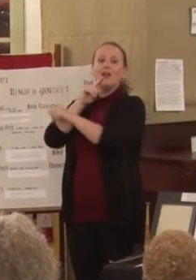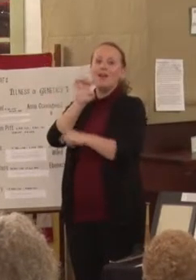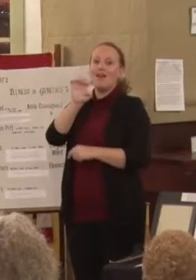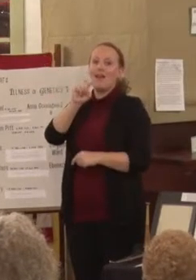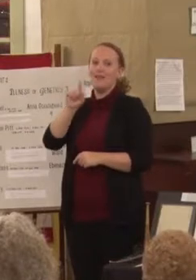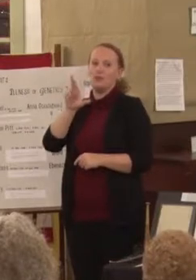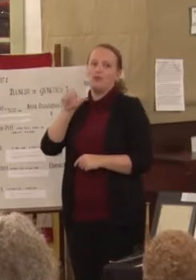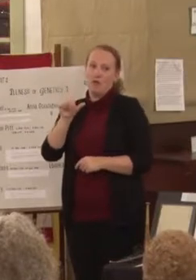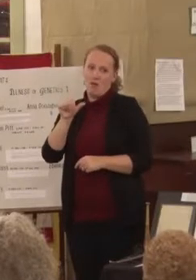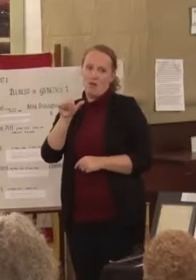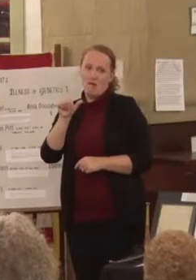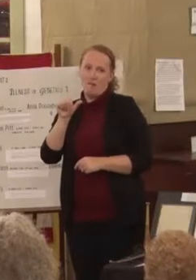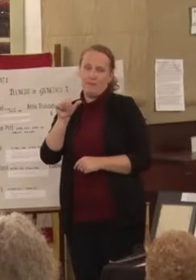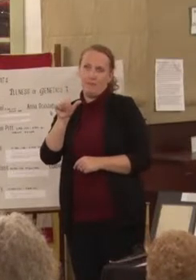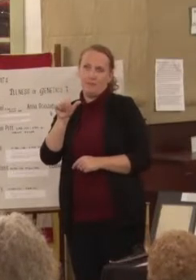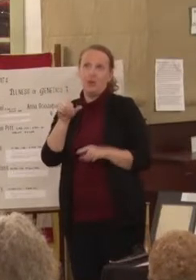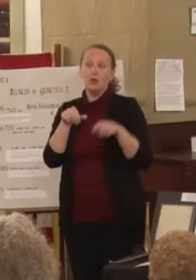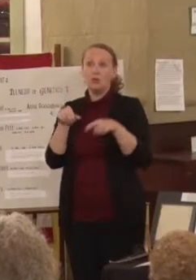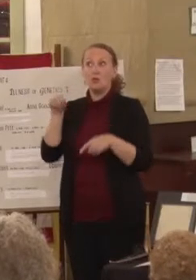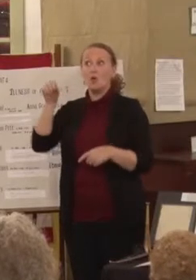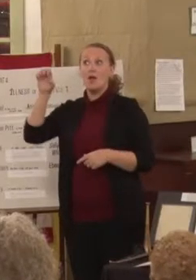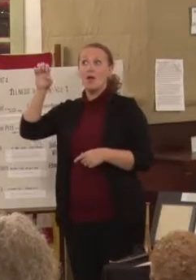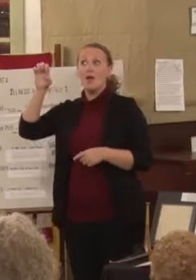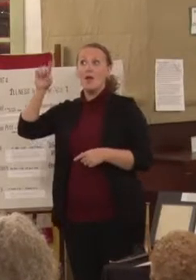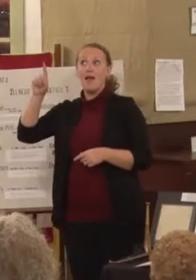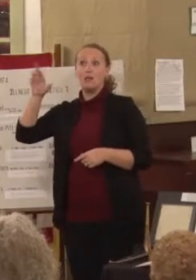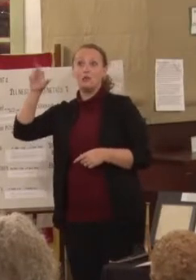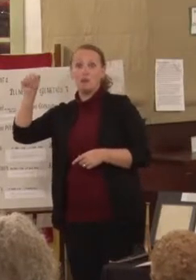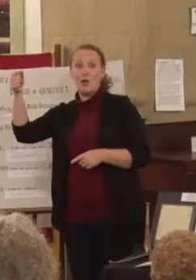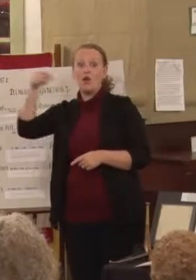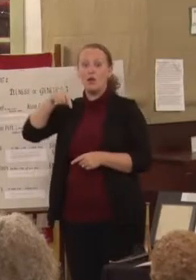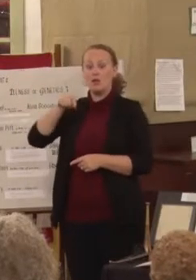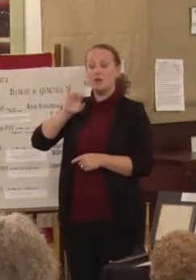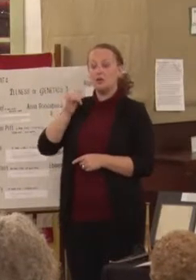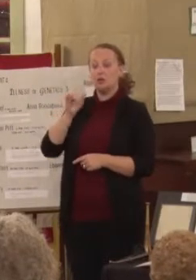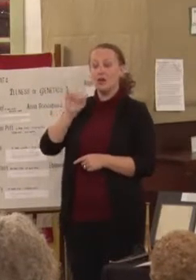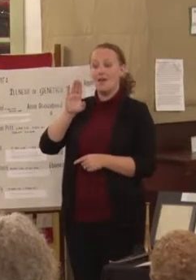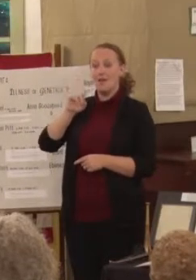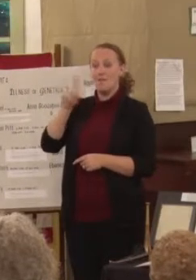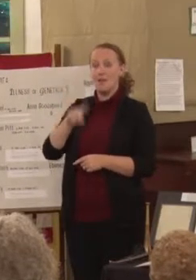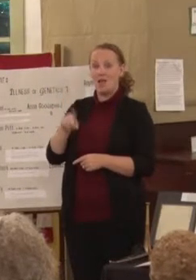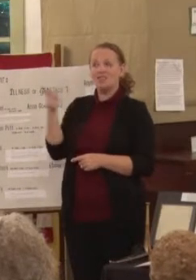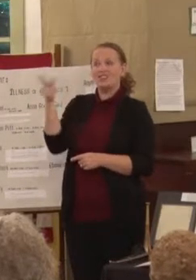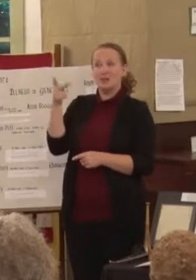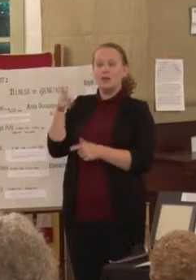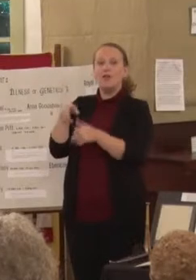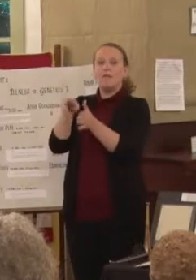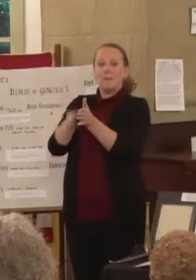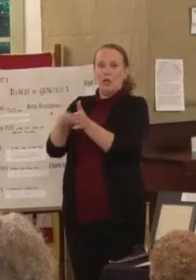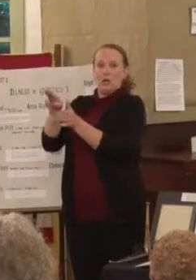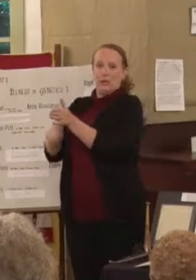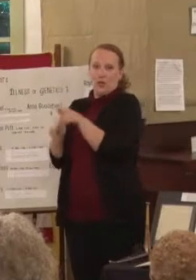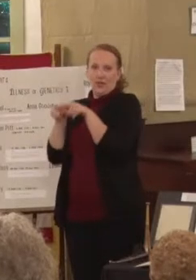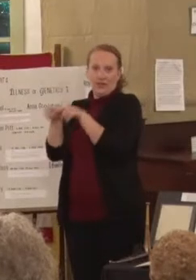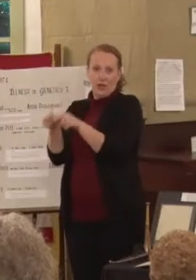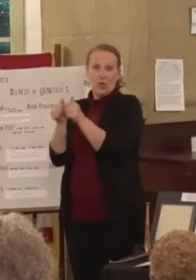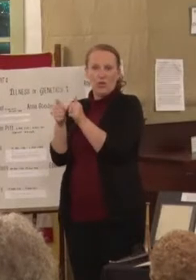I mean, Ezra and Jabez were both buried in the cemetery with a lot of their family. Levi was deaf, and he was